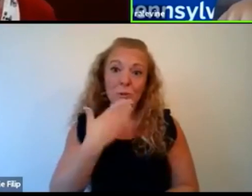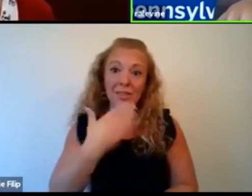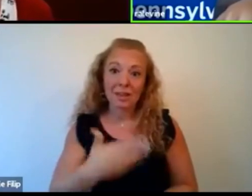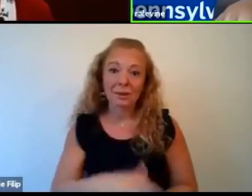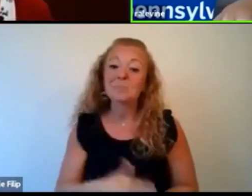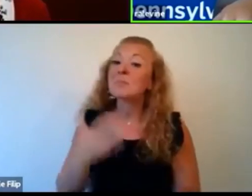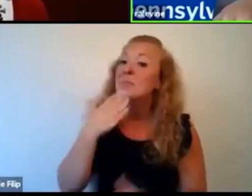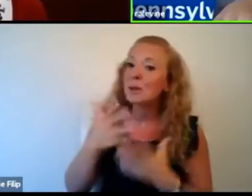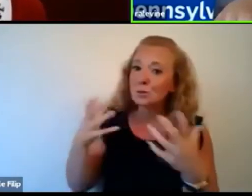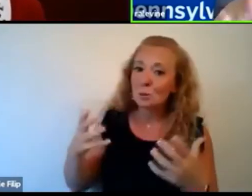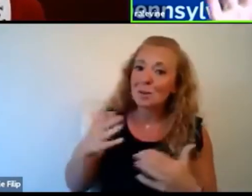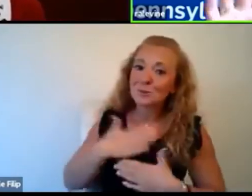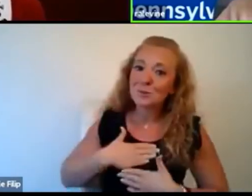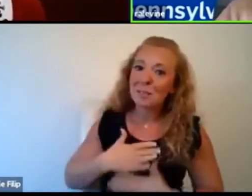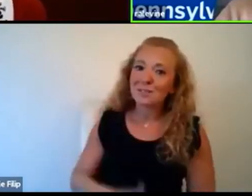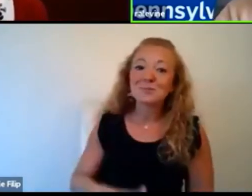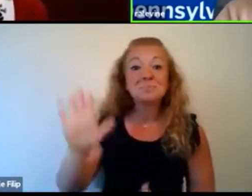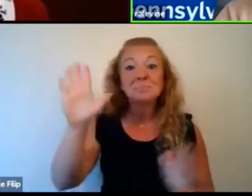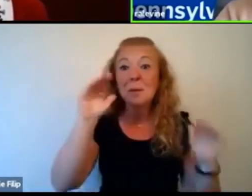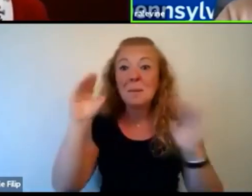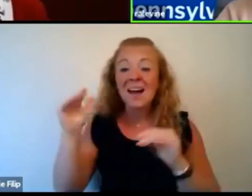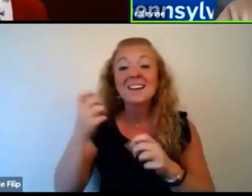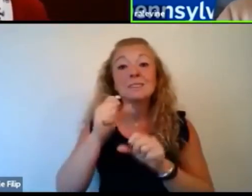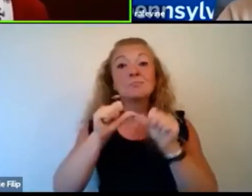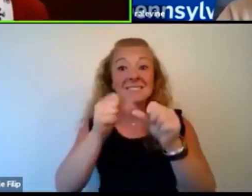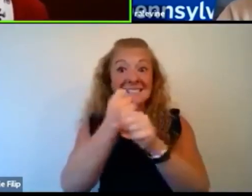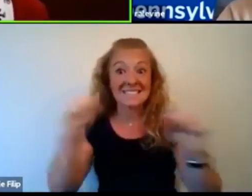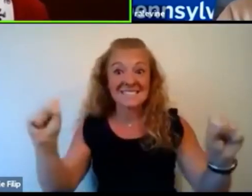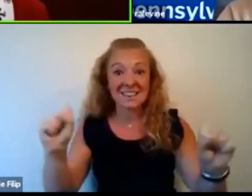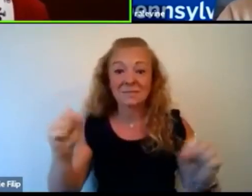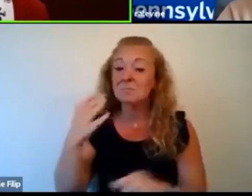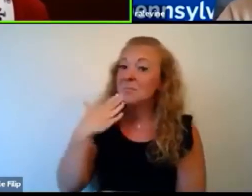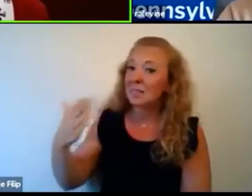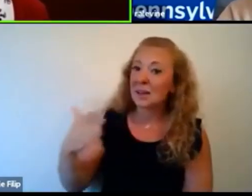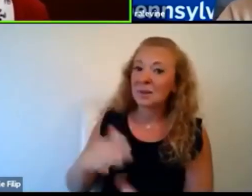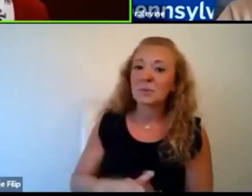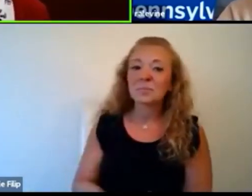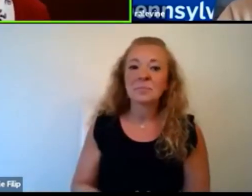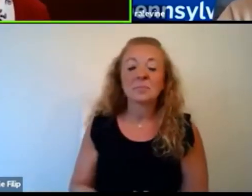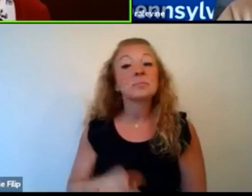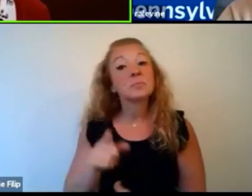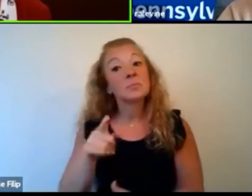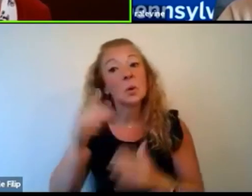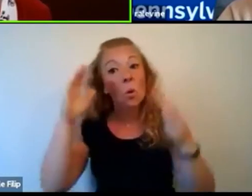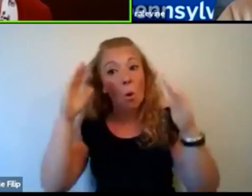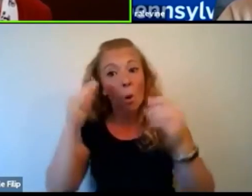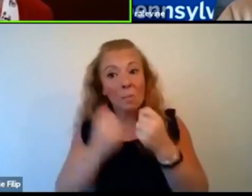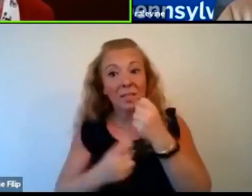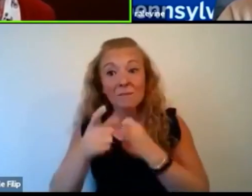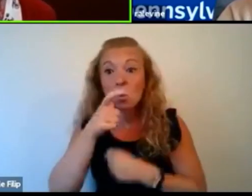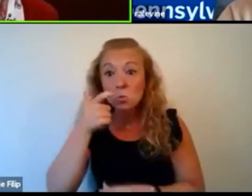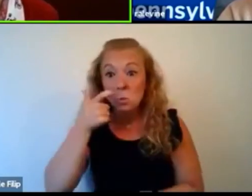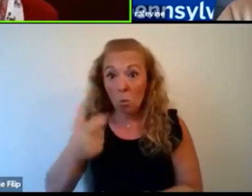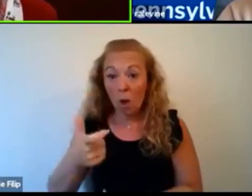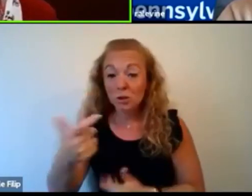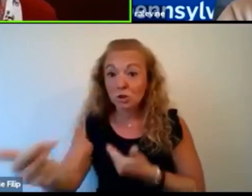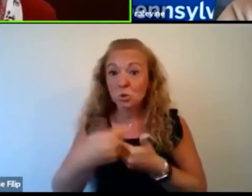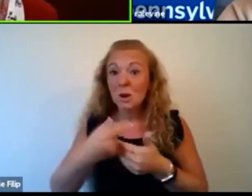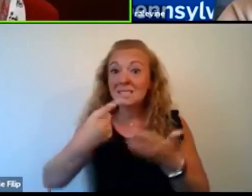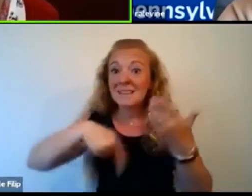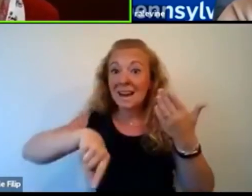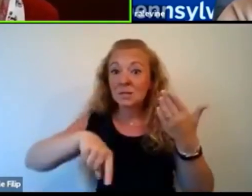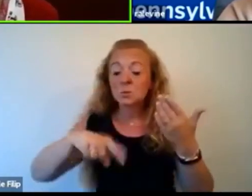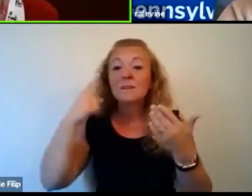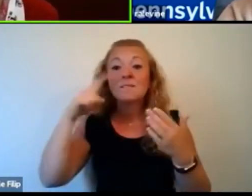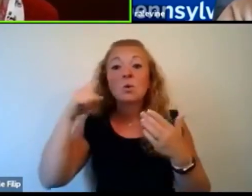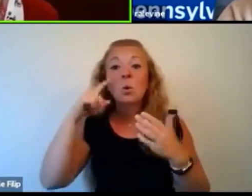you so much. It was a pleasure. Bye-bye now. Stay safe. Thank you. And we hope that everyone watching will join us next week for a